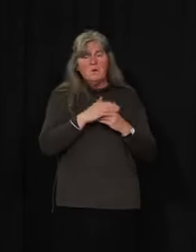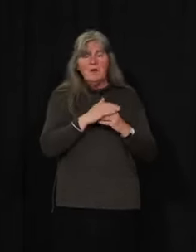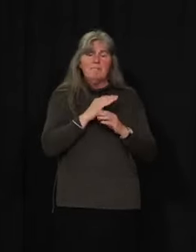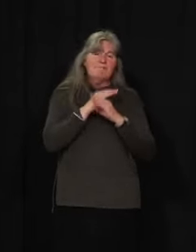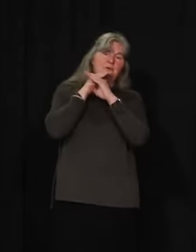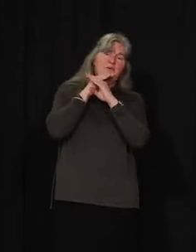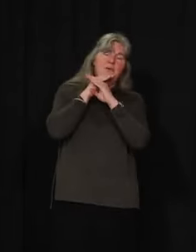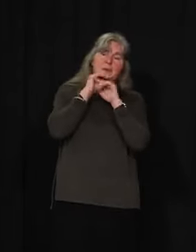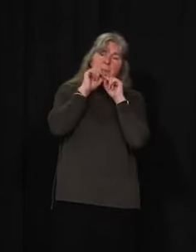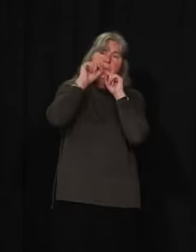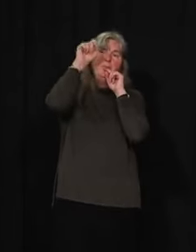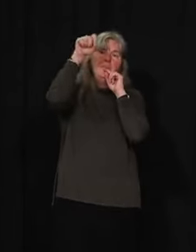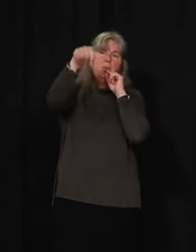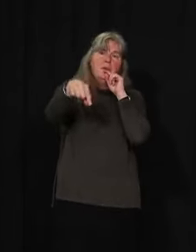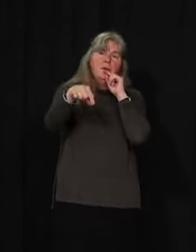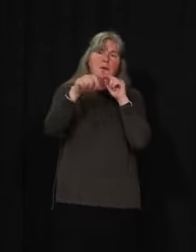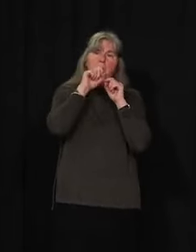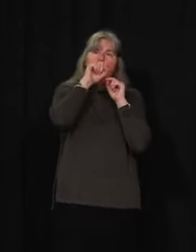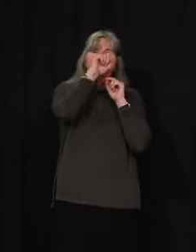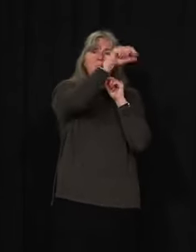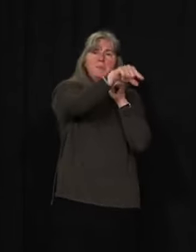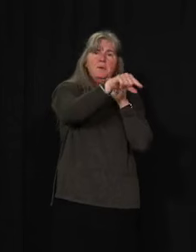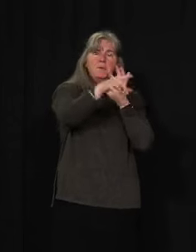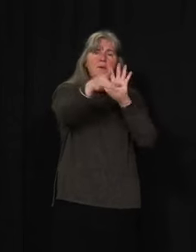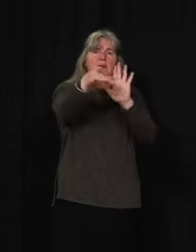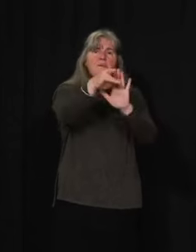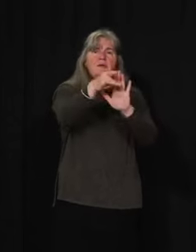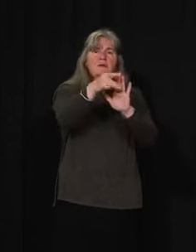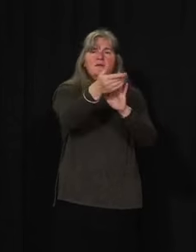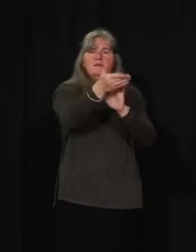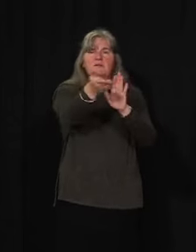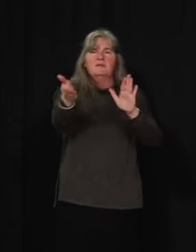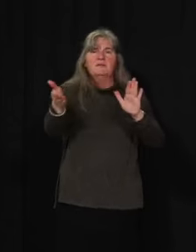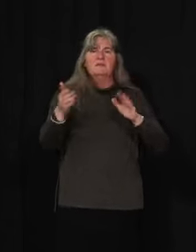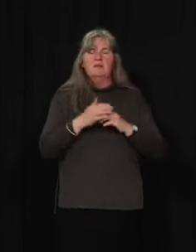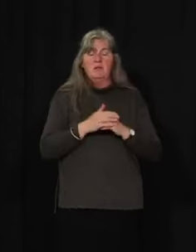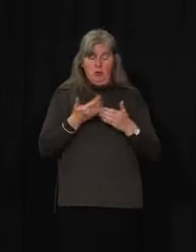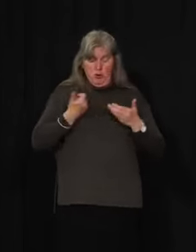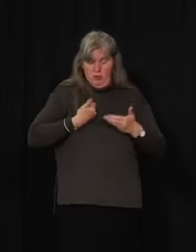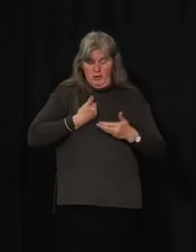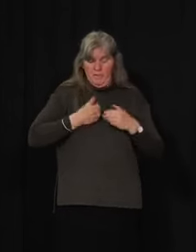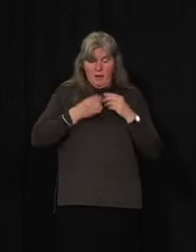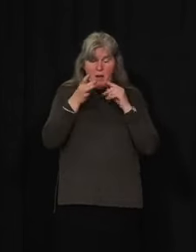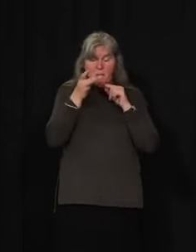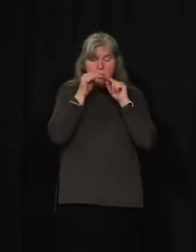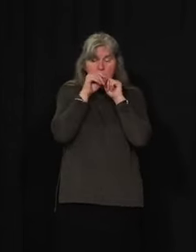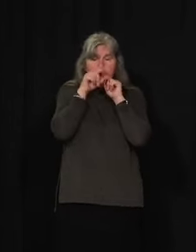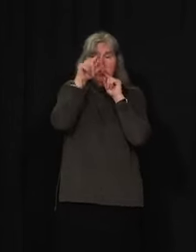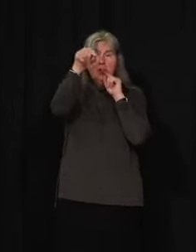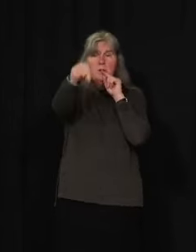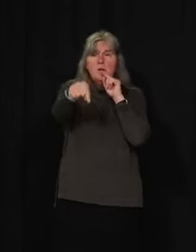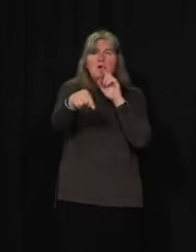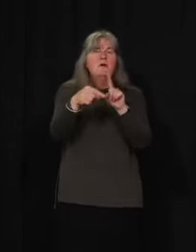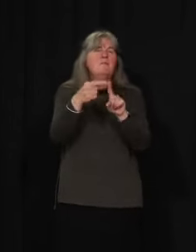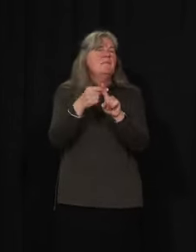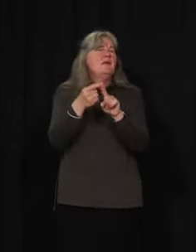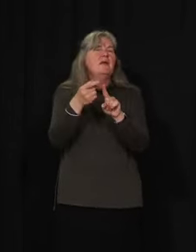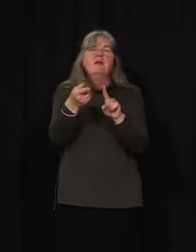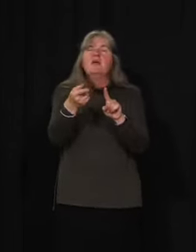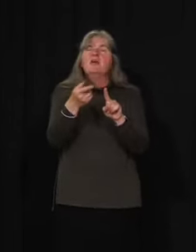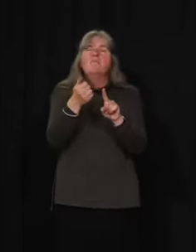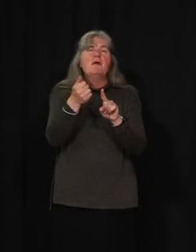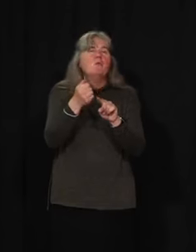help to prevent transmission of something that you are carrying, like maybe you have an early